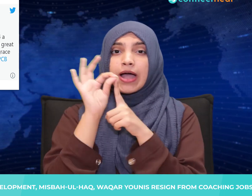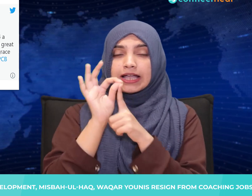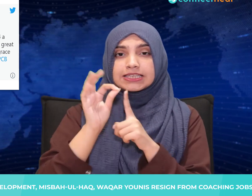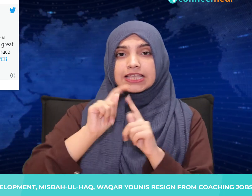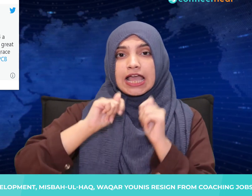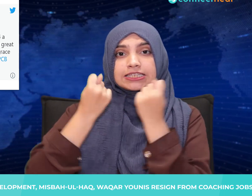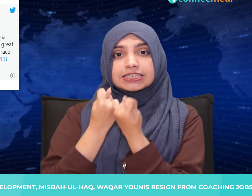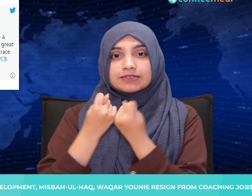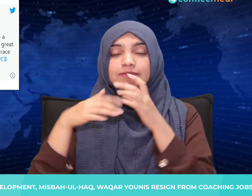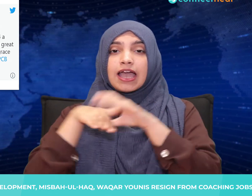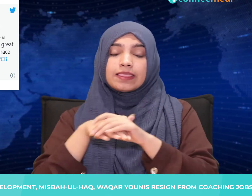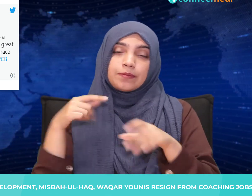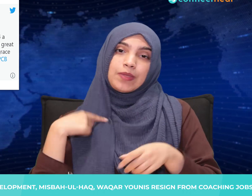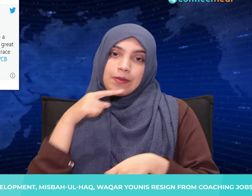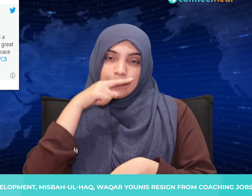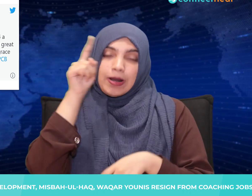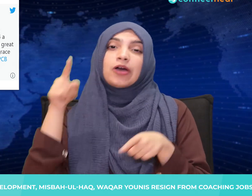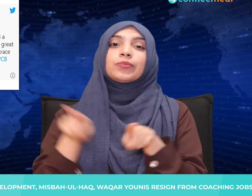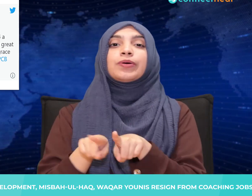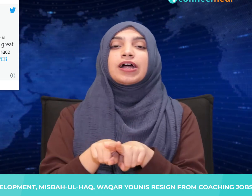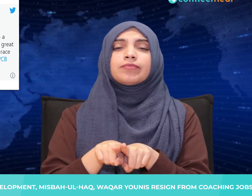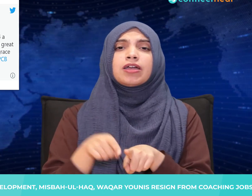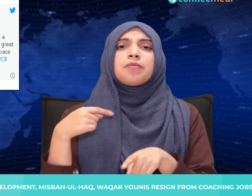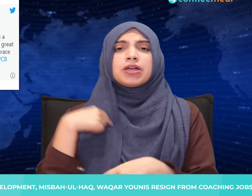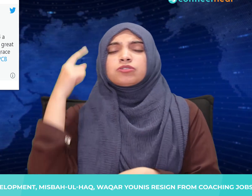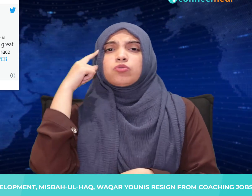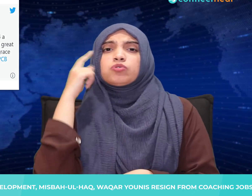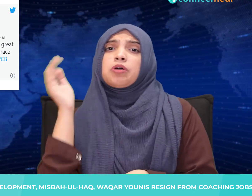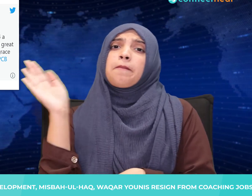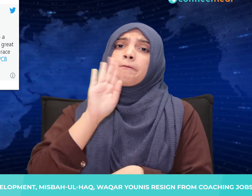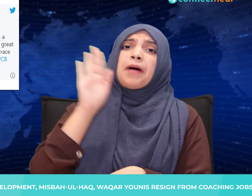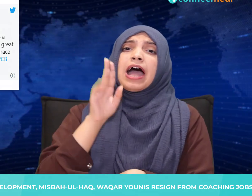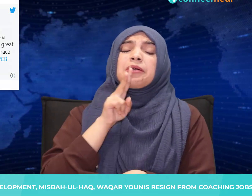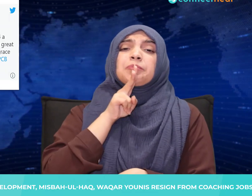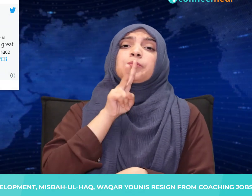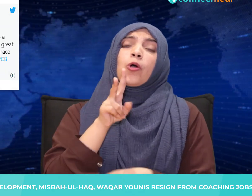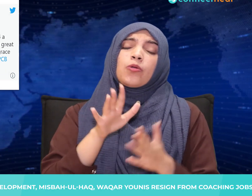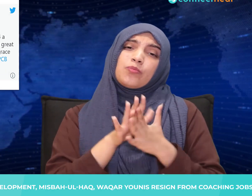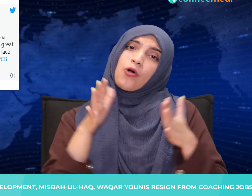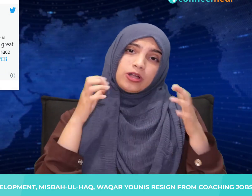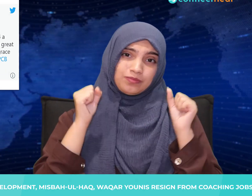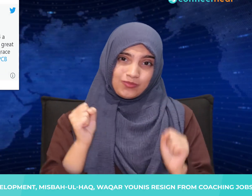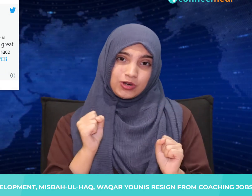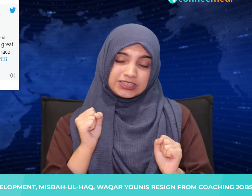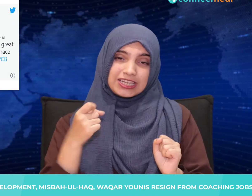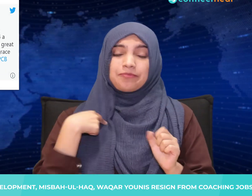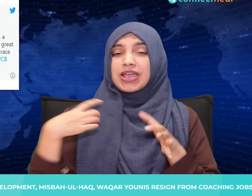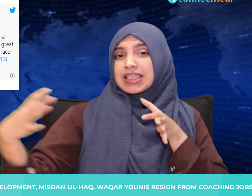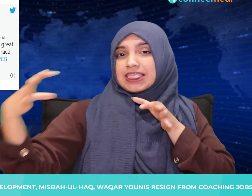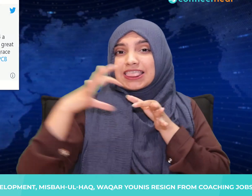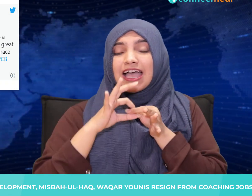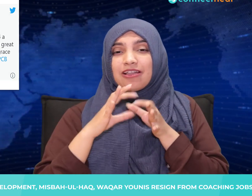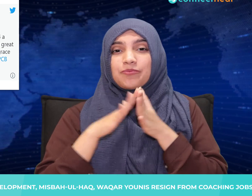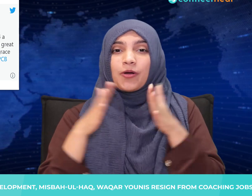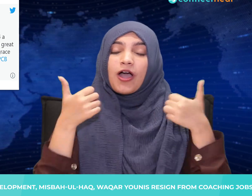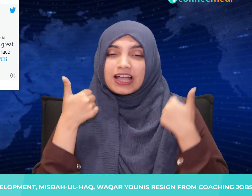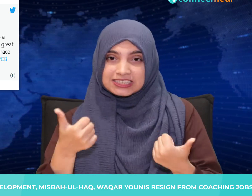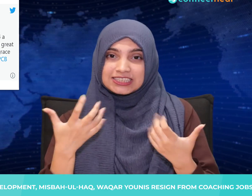It was always hard to say goodbye, the former bowling coach said while wishing best of luck to the sports.